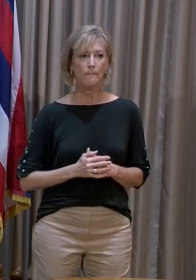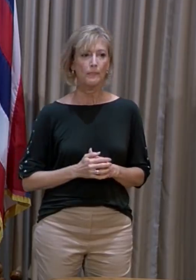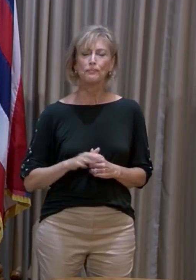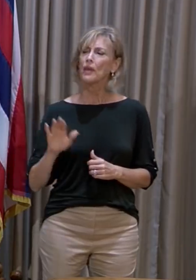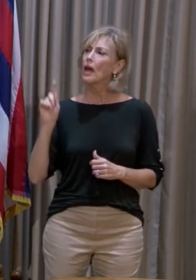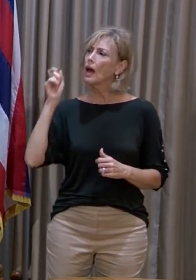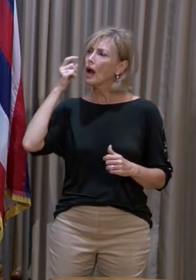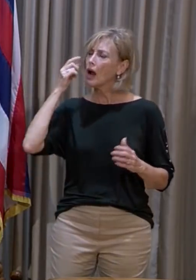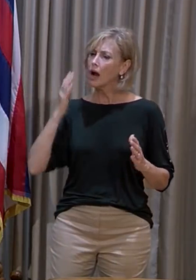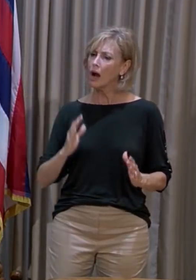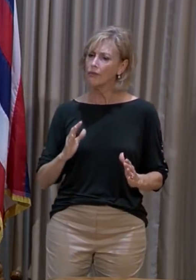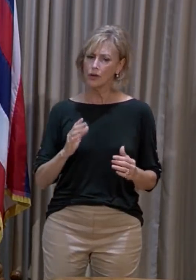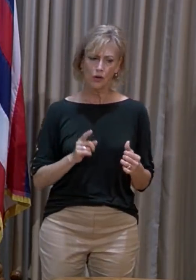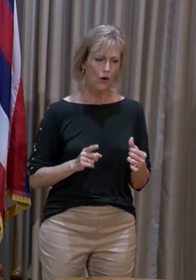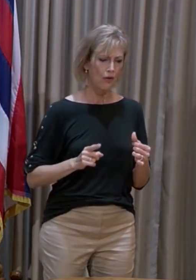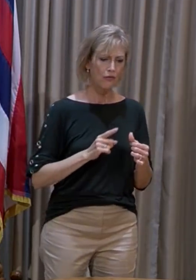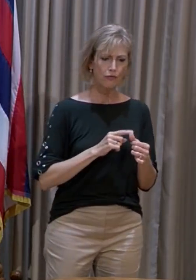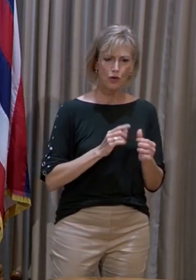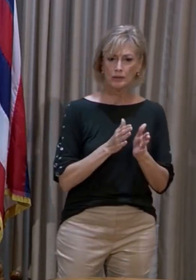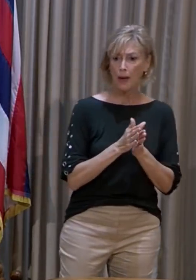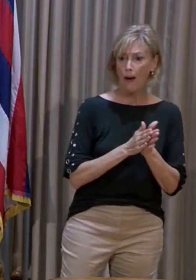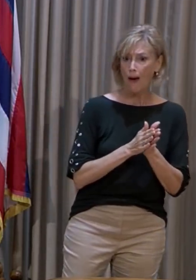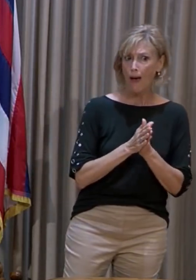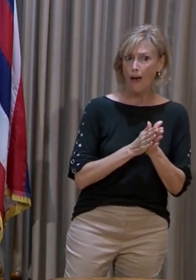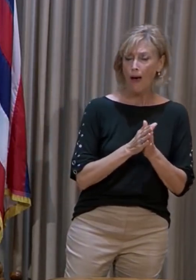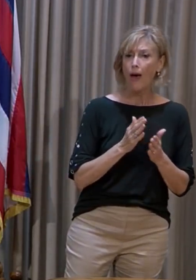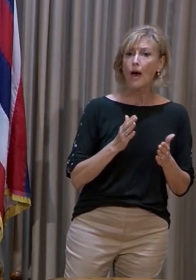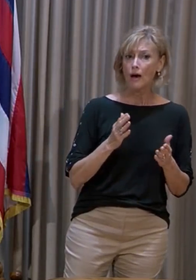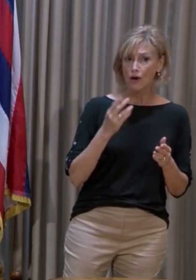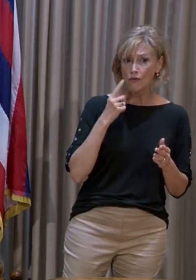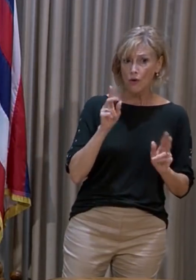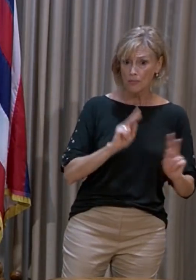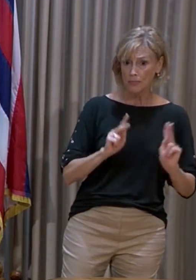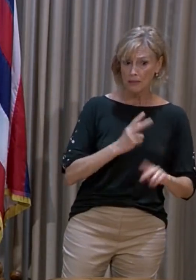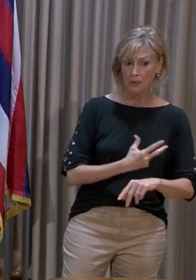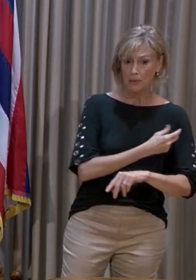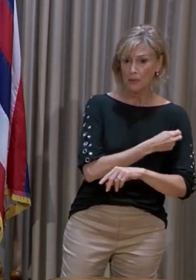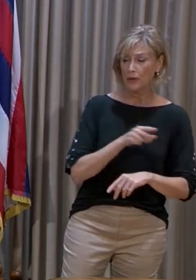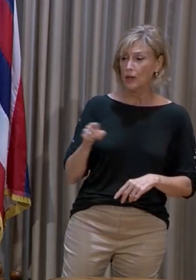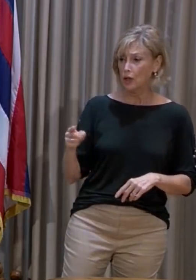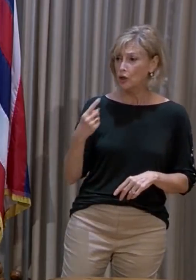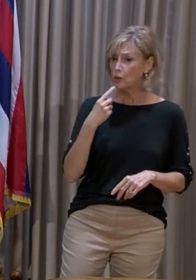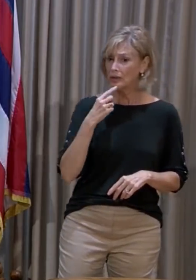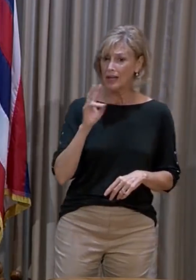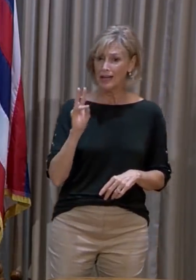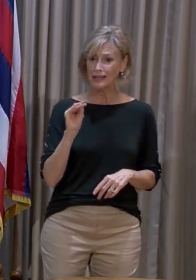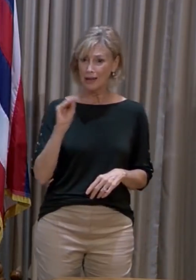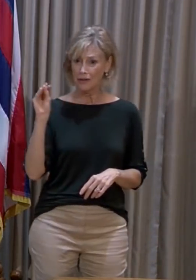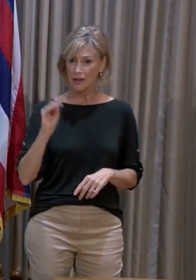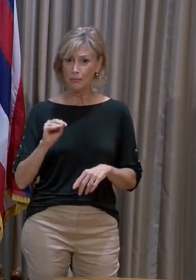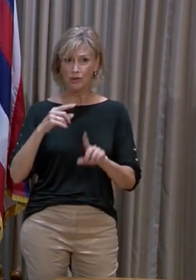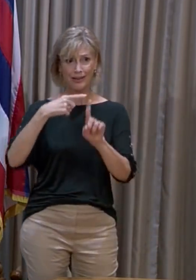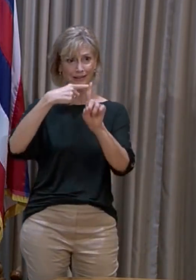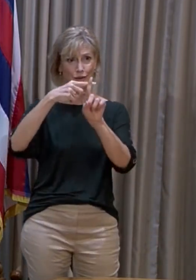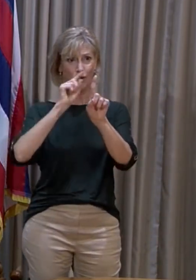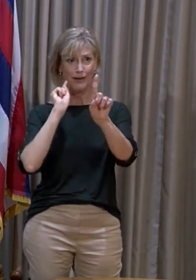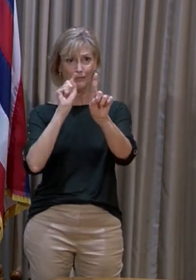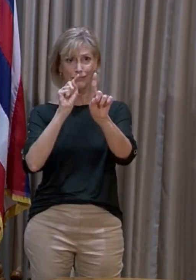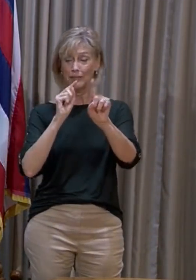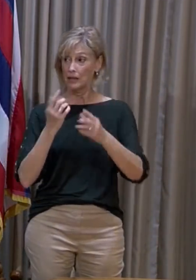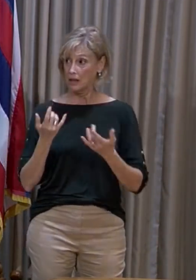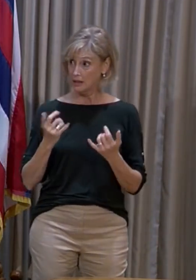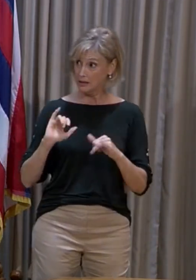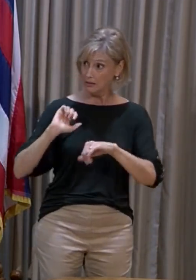Governor, you know, one of the initial incentives just as a community to get vaccinated was you set this 70% target. Is that